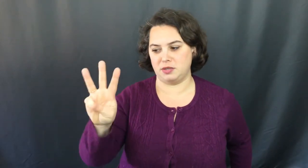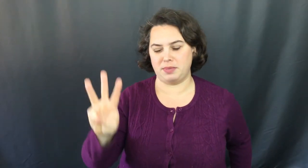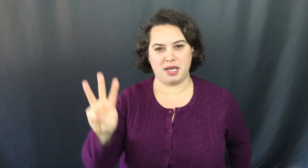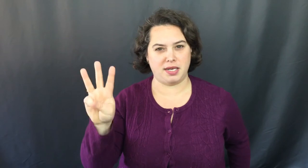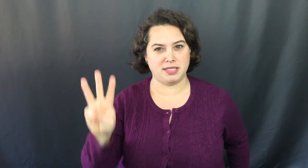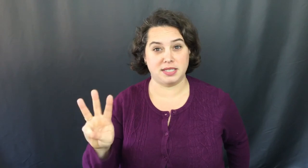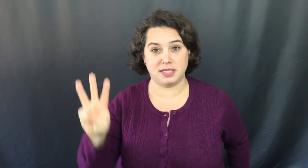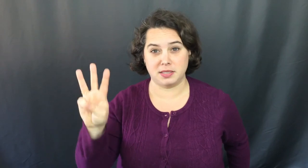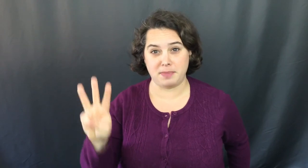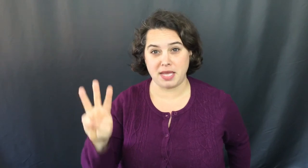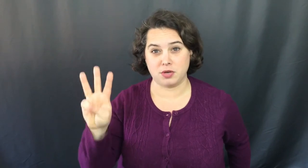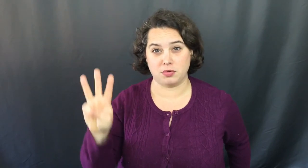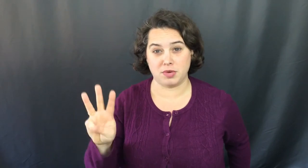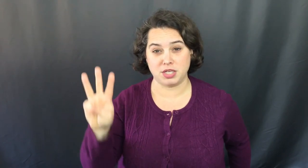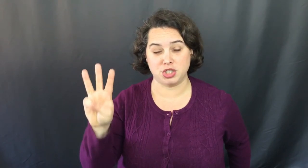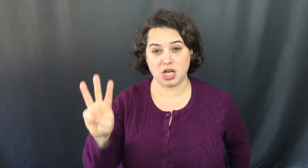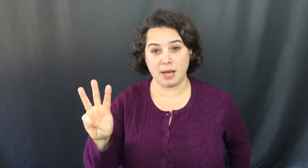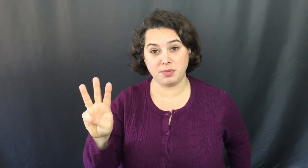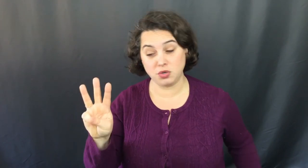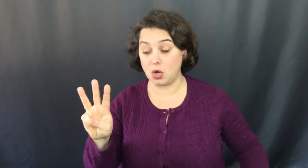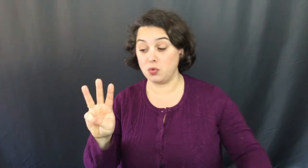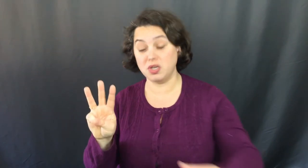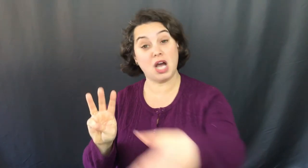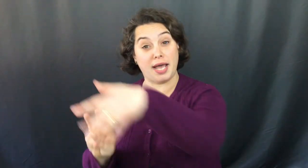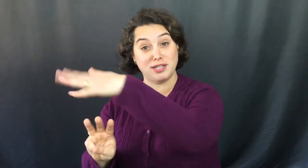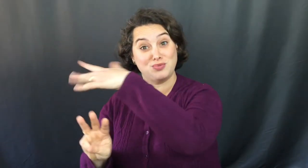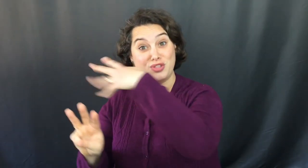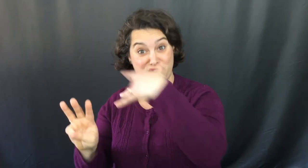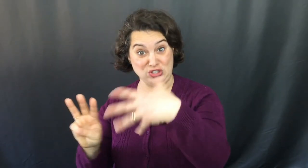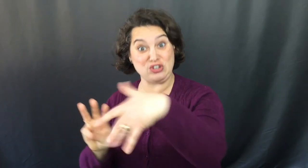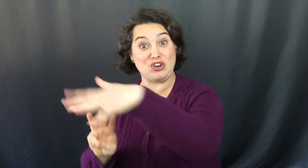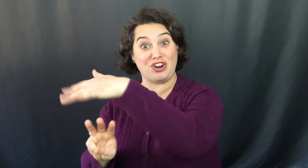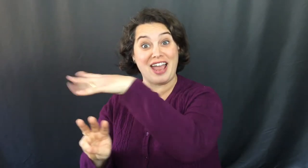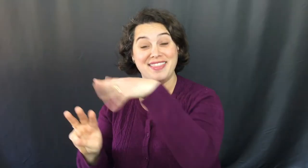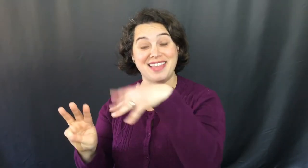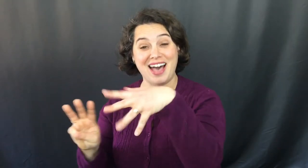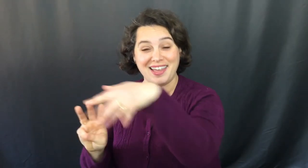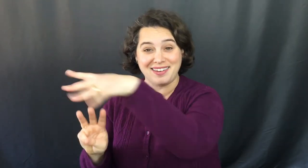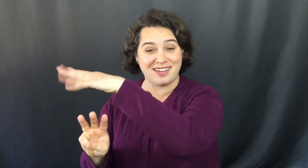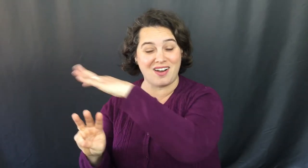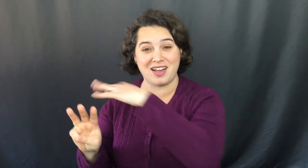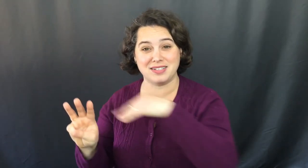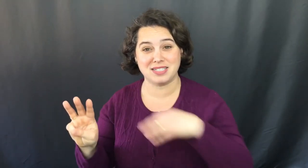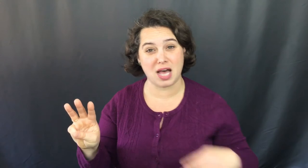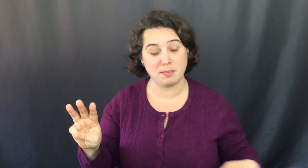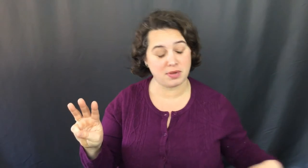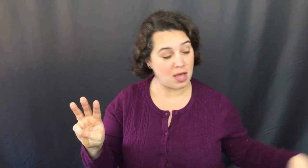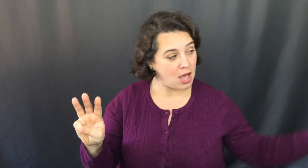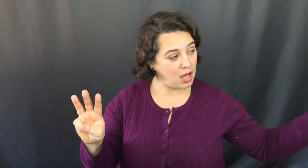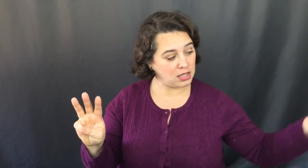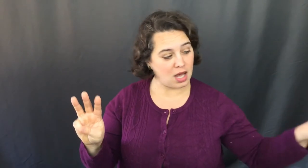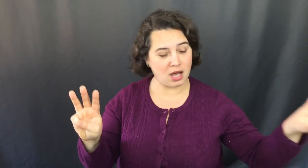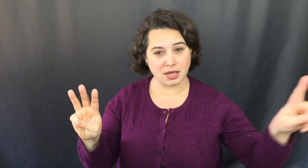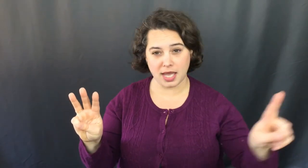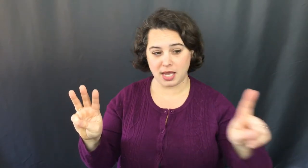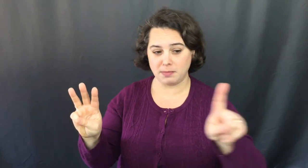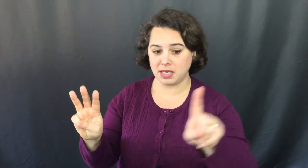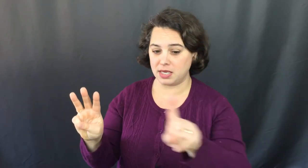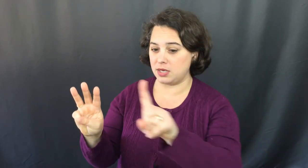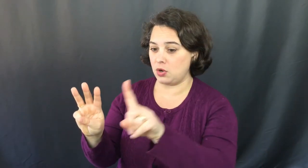bunnies in the bakery shop. You know the kind with the sugar and the honey on top. Along came a kiddo